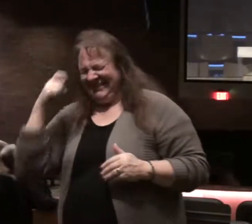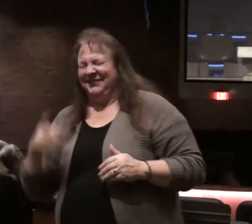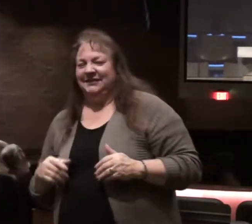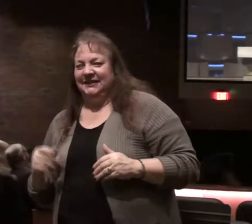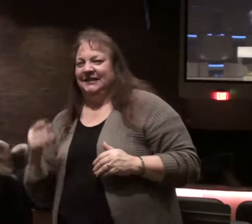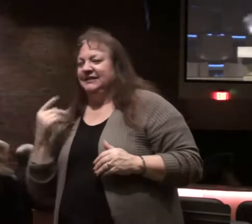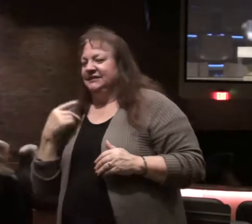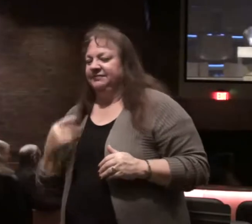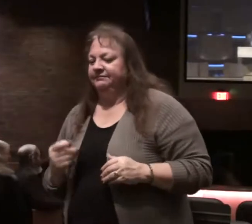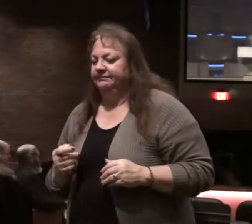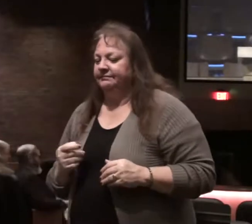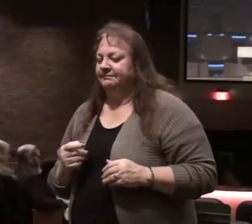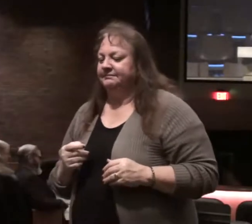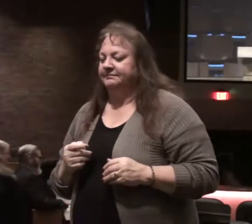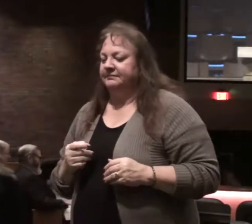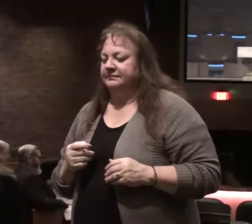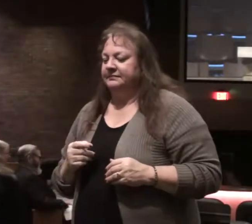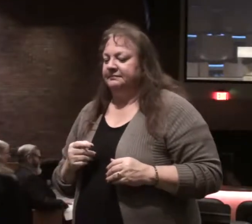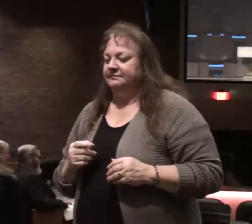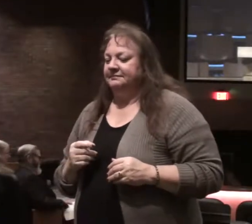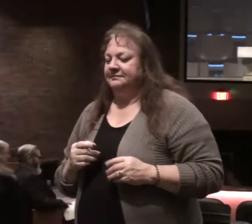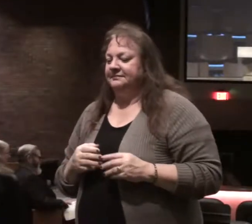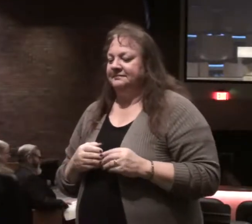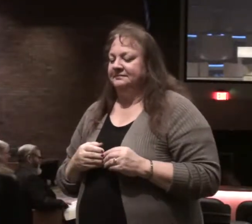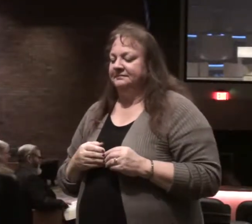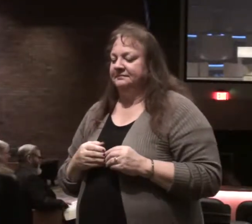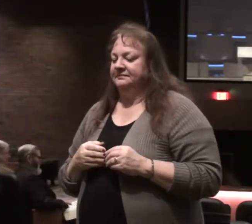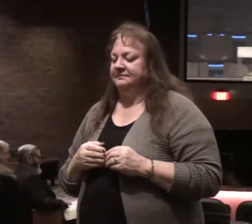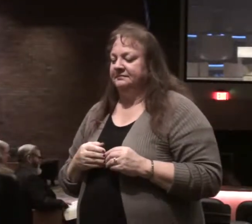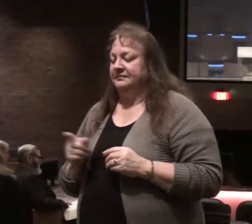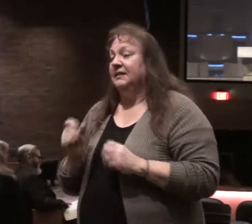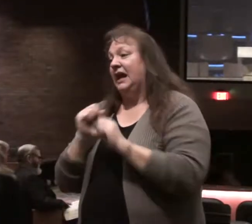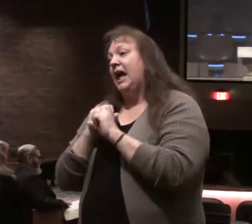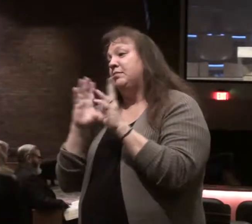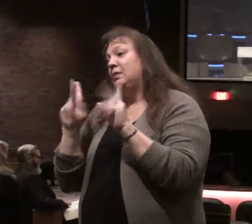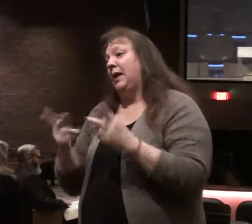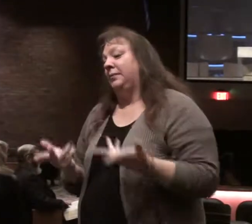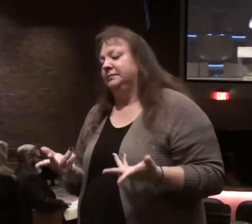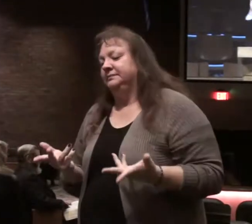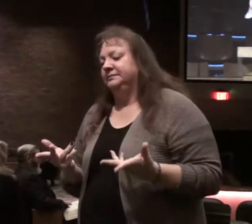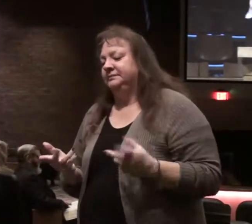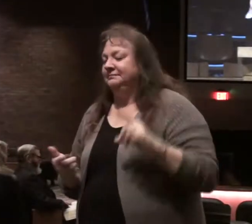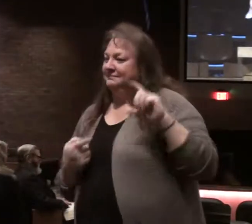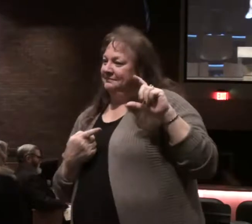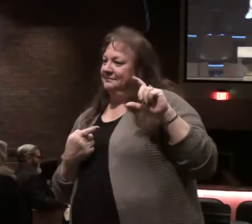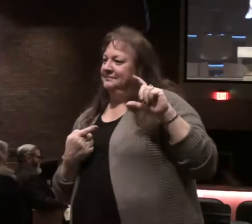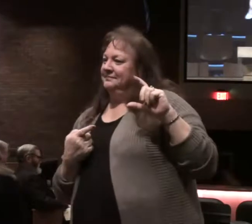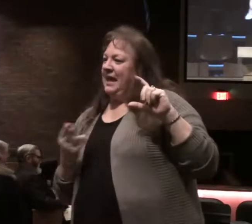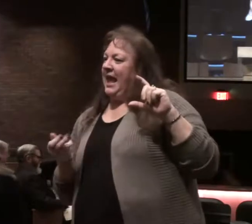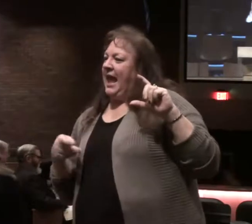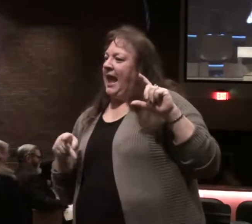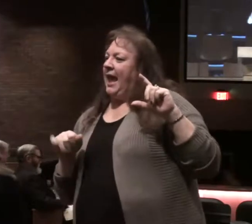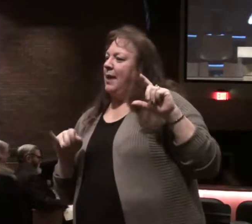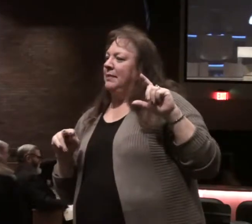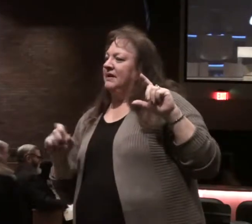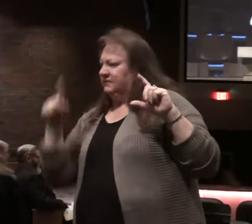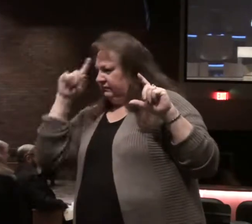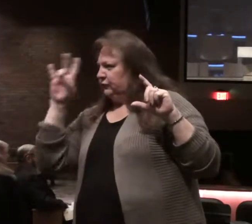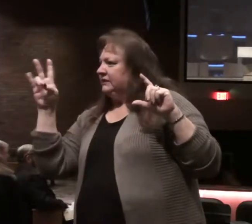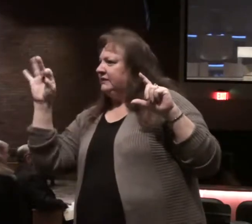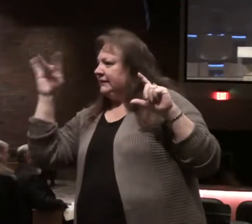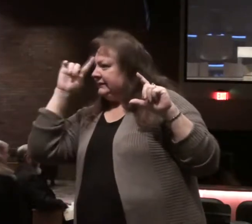just so you can see it, somewhere up here, I blew it up. The happiness right here, 79 cents.